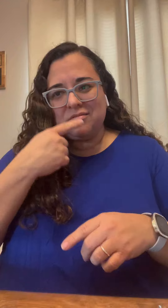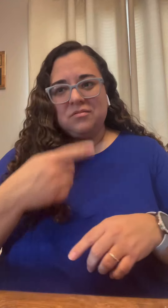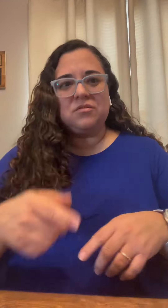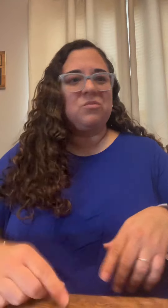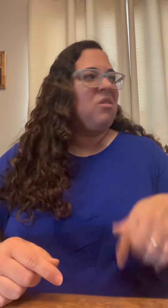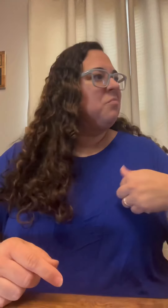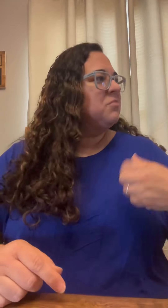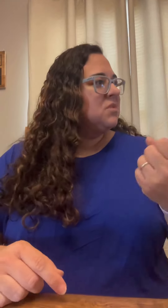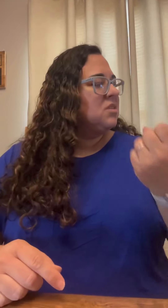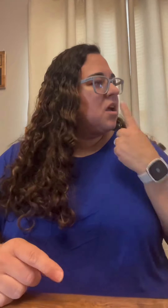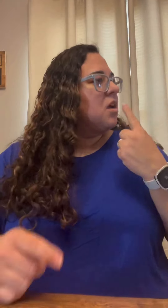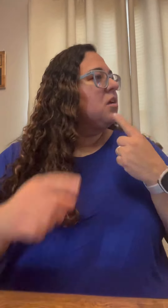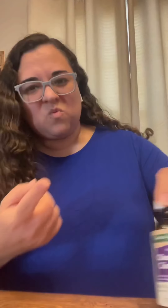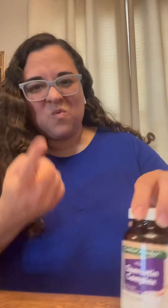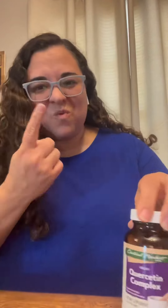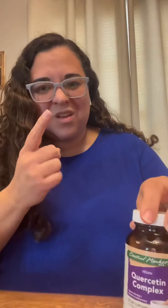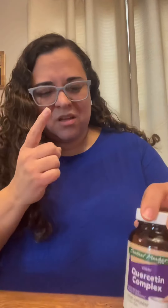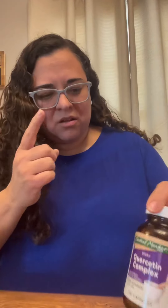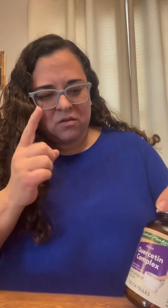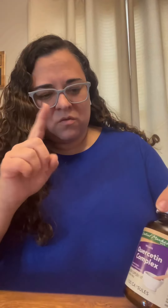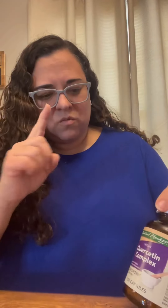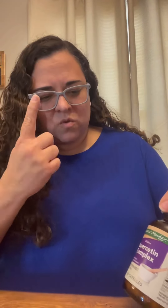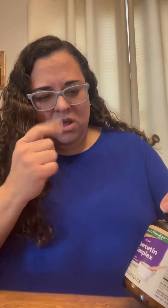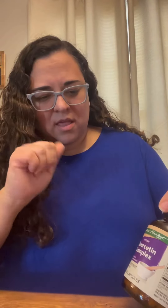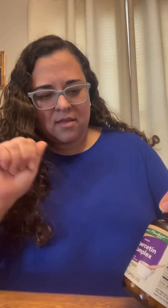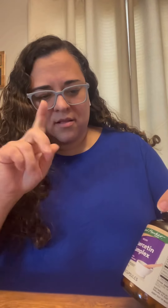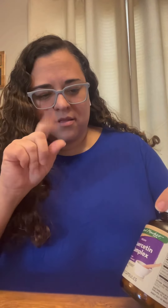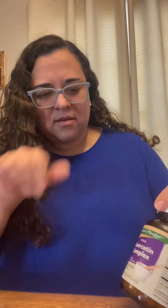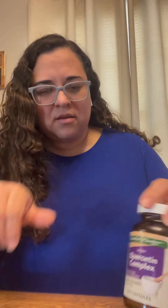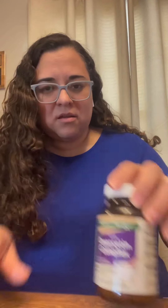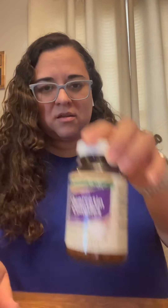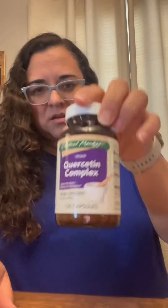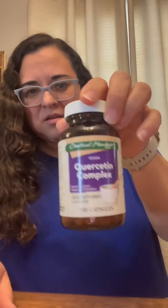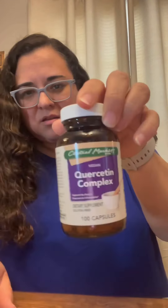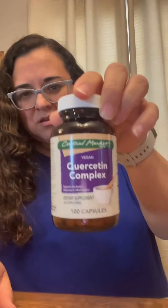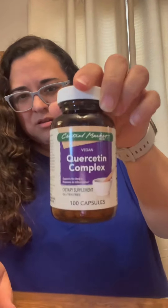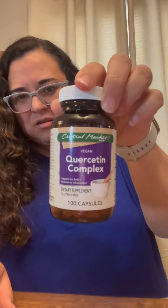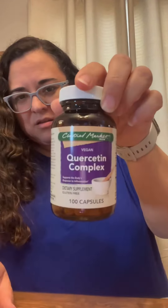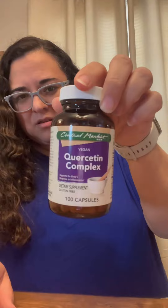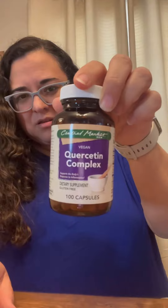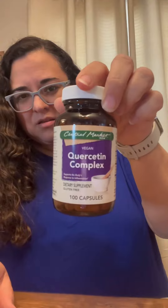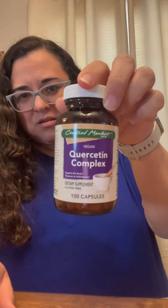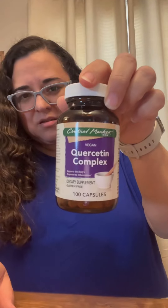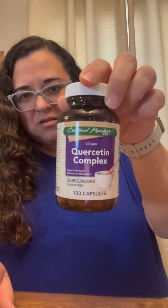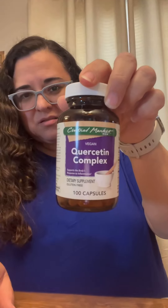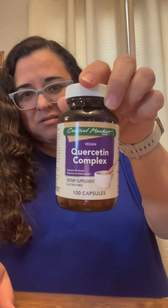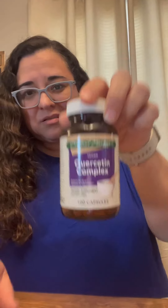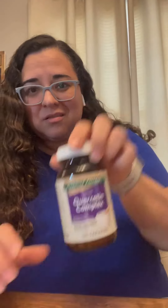and then also taking the supplements these are the ones i'm taking i'm just taking this one once a day